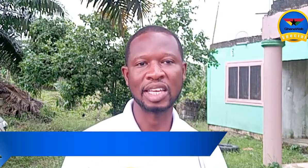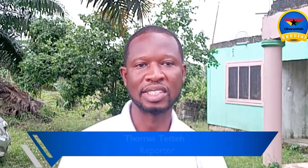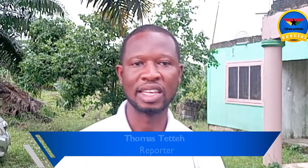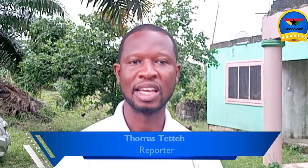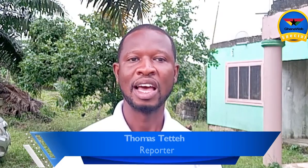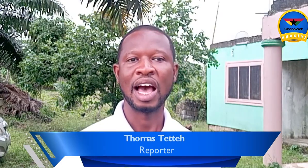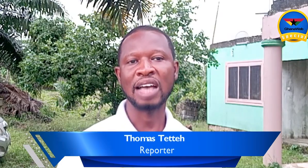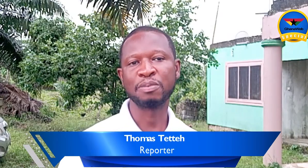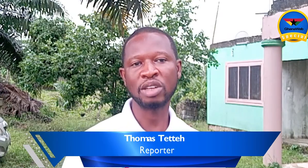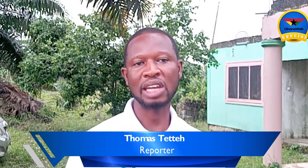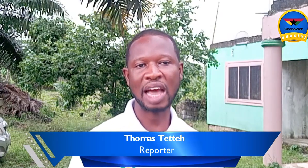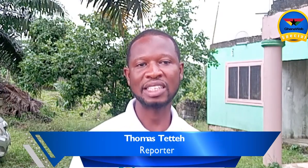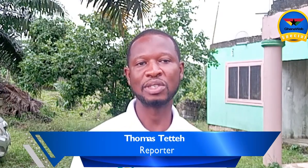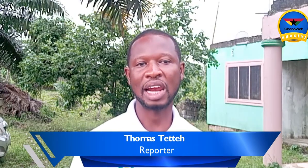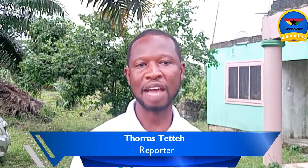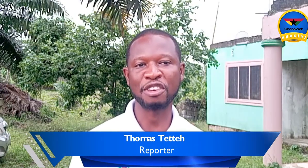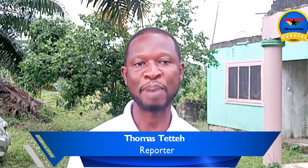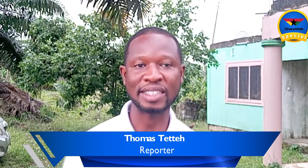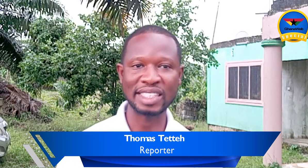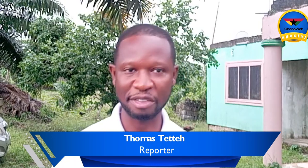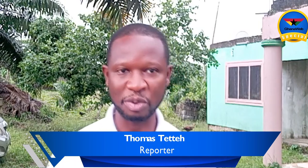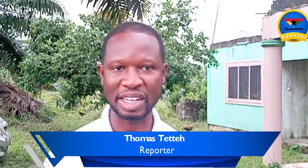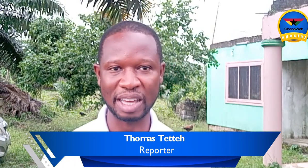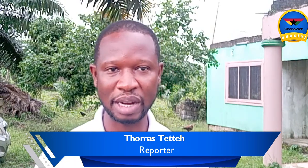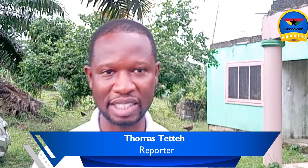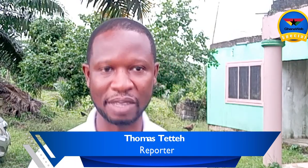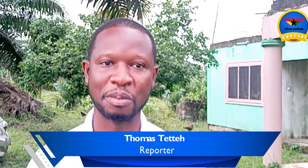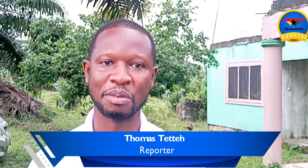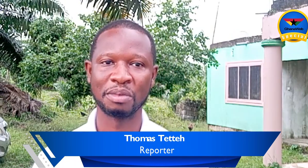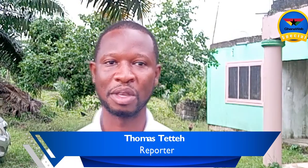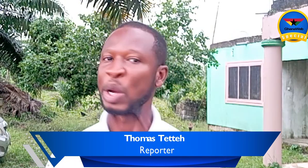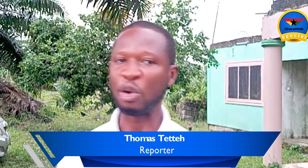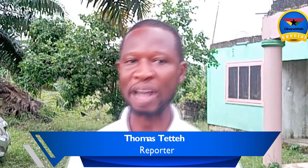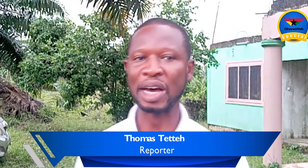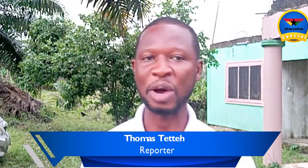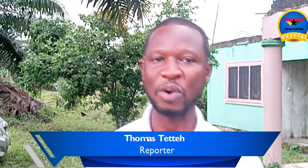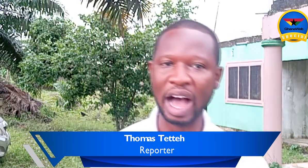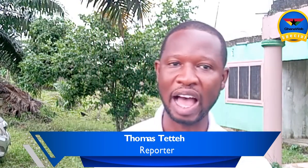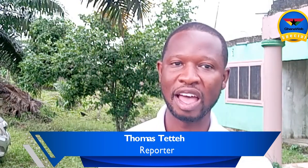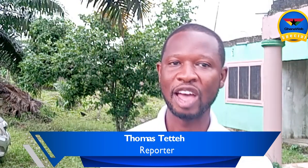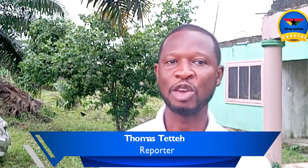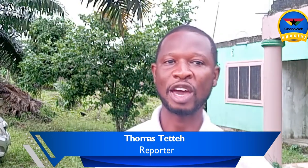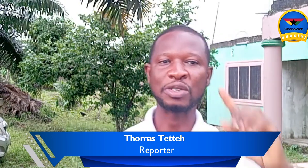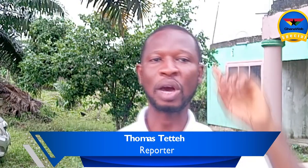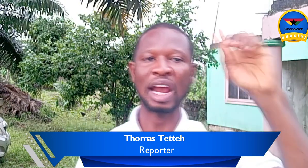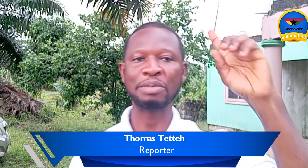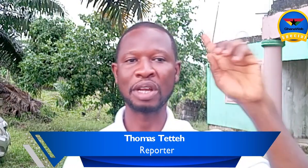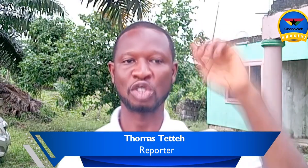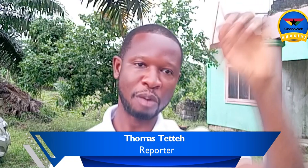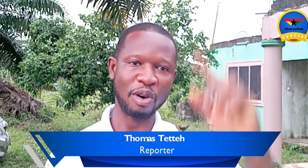has brought light into the lives of persons living with disability. No matter where you are, you can also climb to the top of